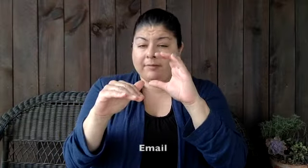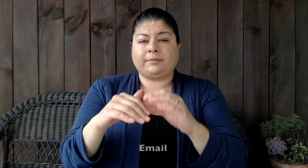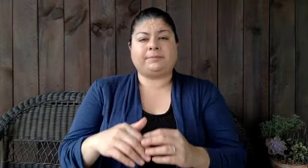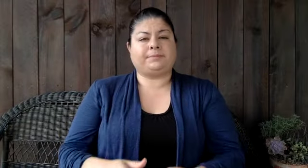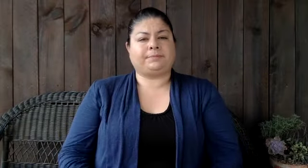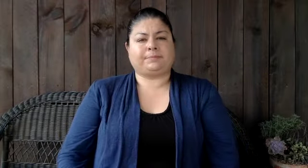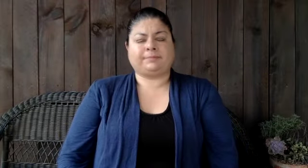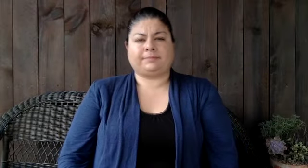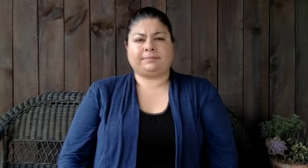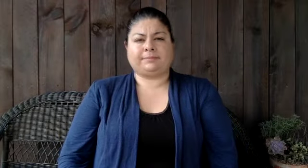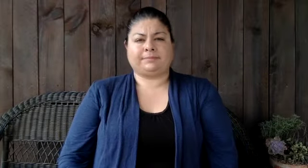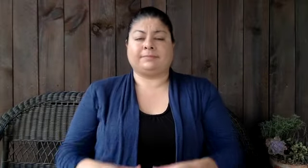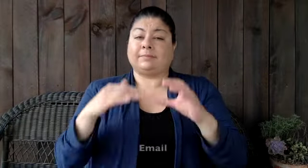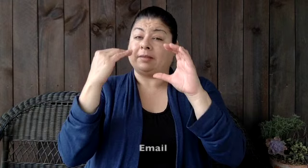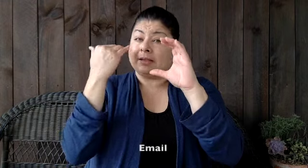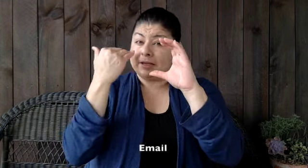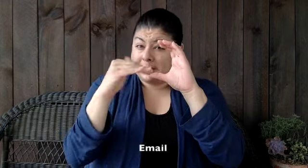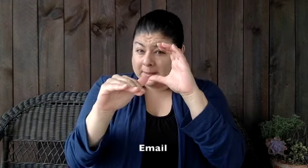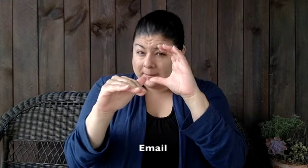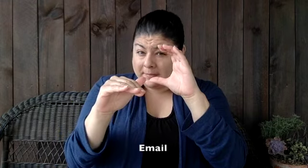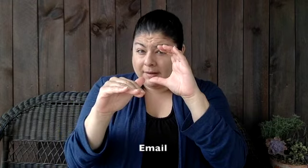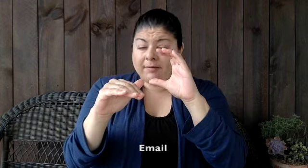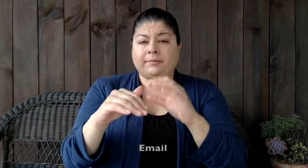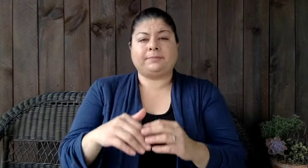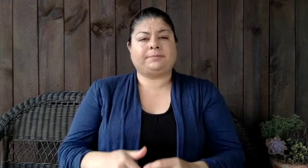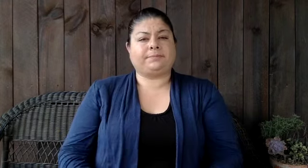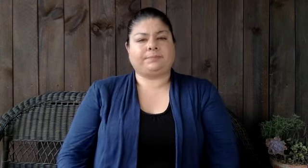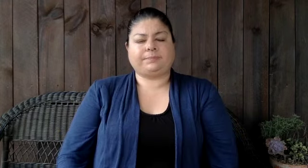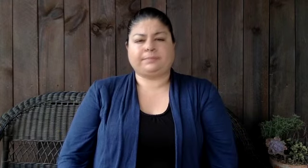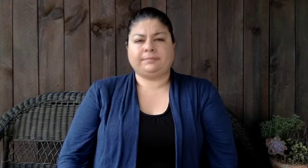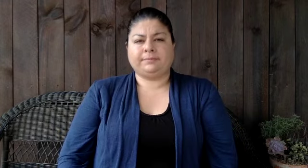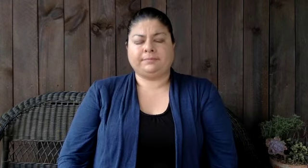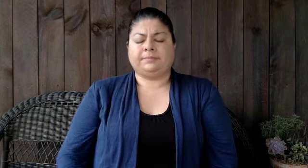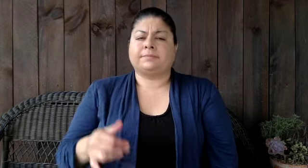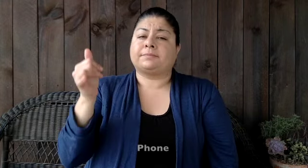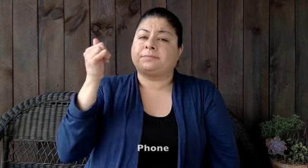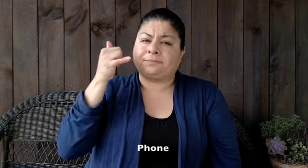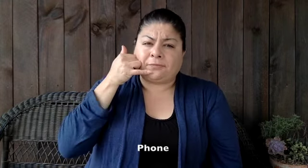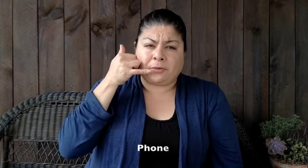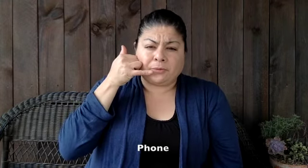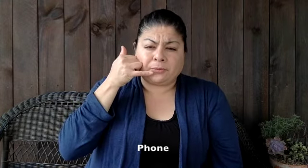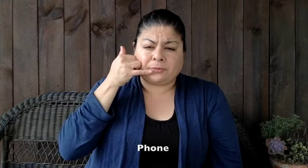email, phone,